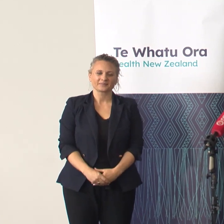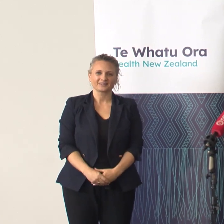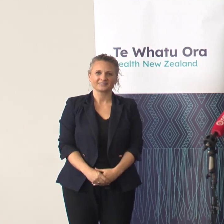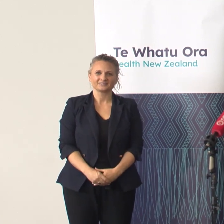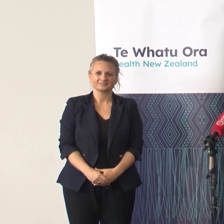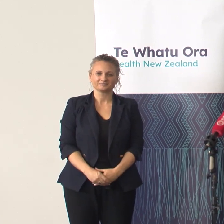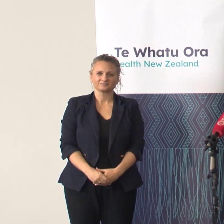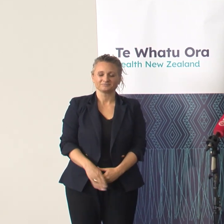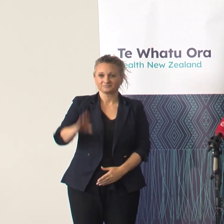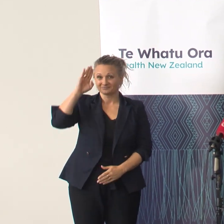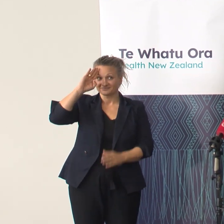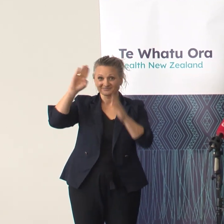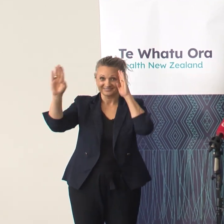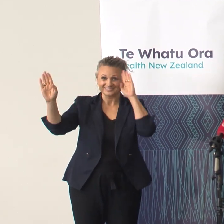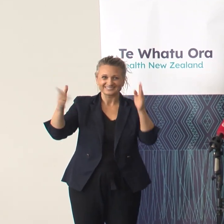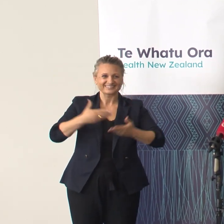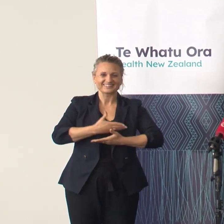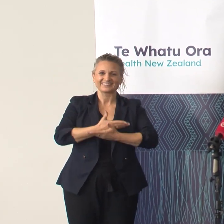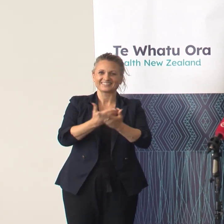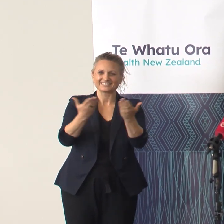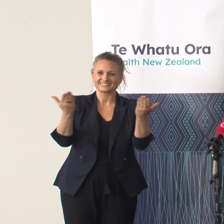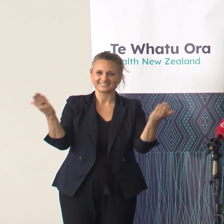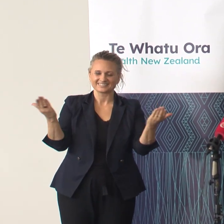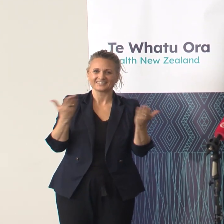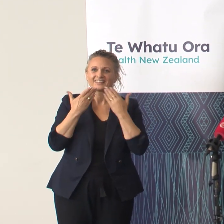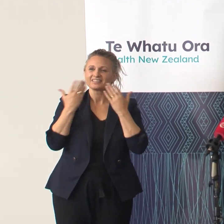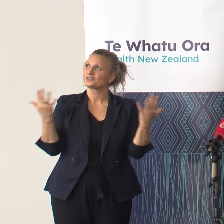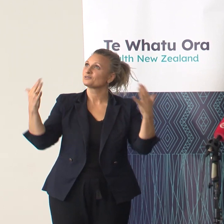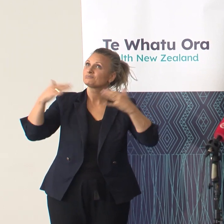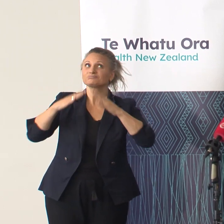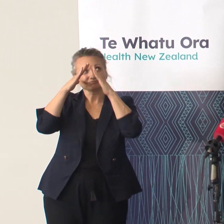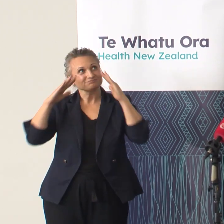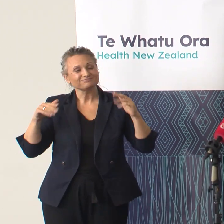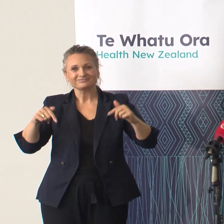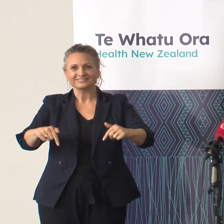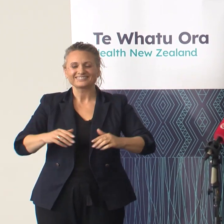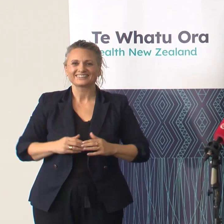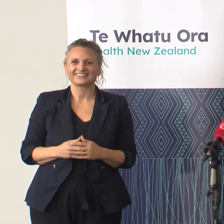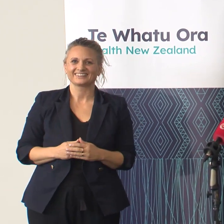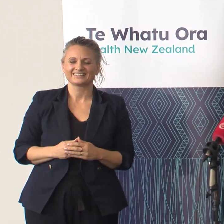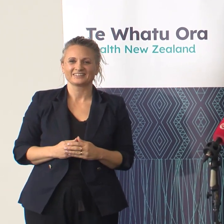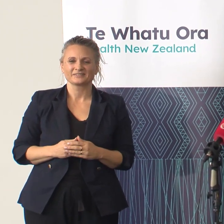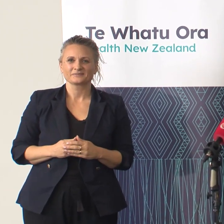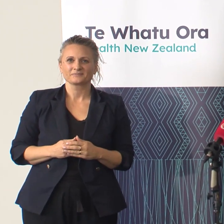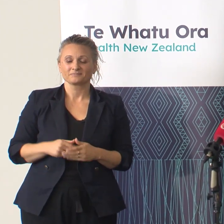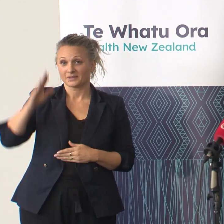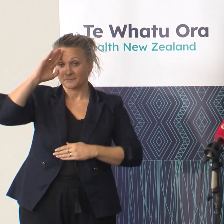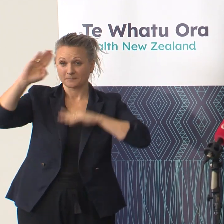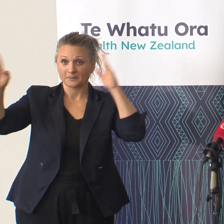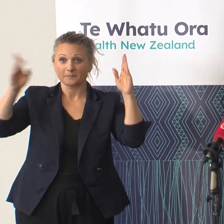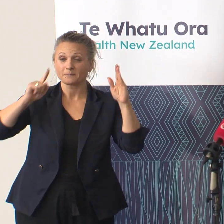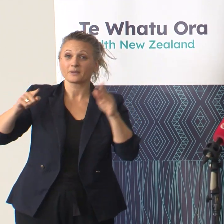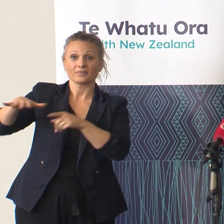Tēnā rā koutou katoa, e hui hui mai nei i Raroi Te Maru o tēnei whare a tāhua. Nei ngā mihi ki Ngāti Whātua.